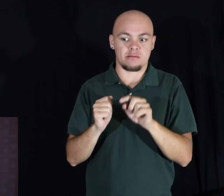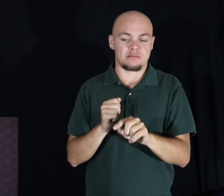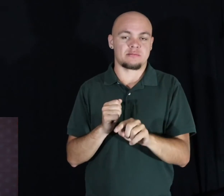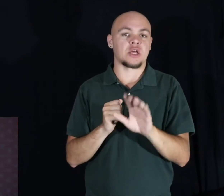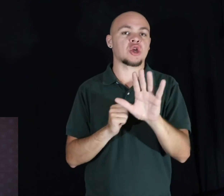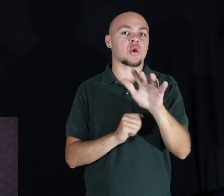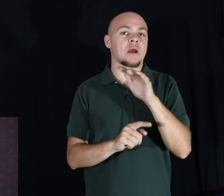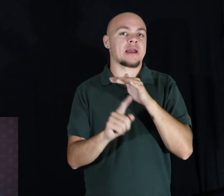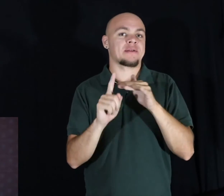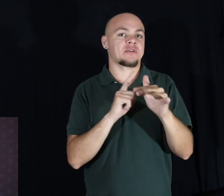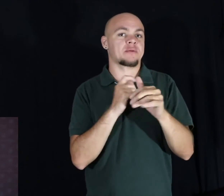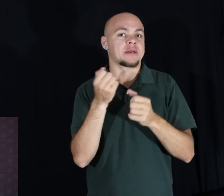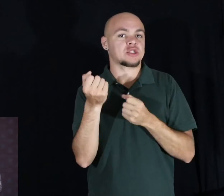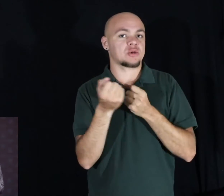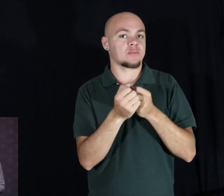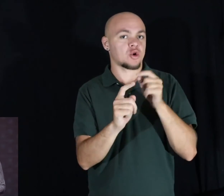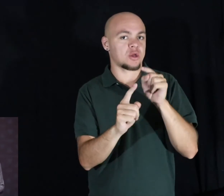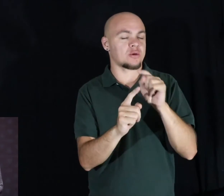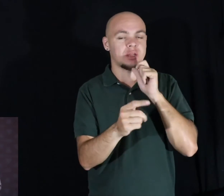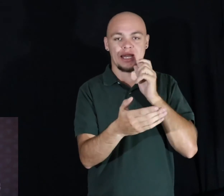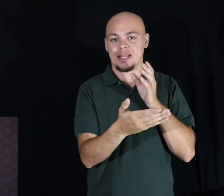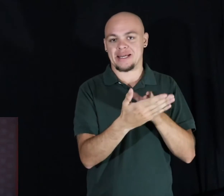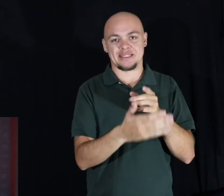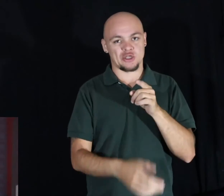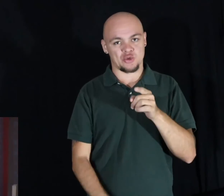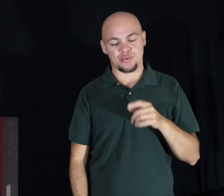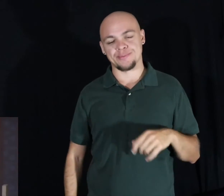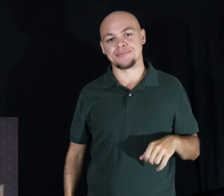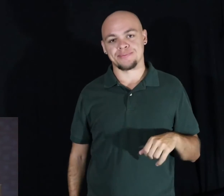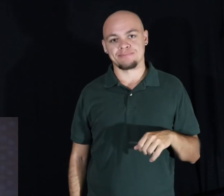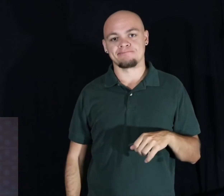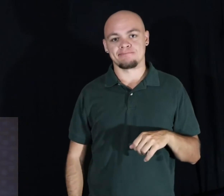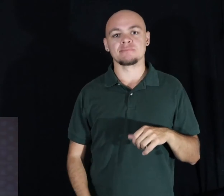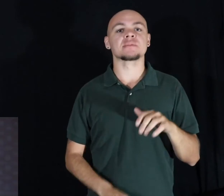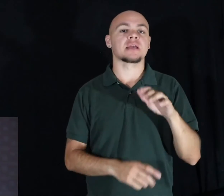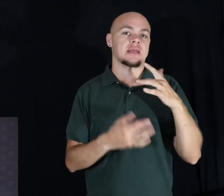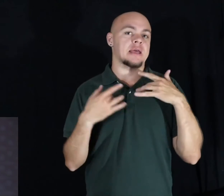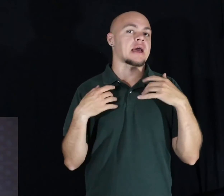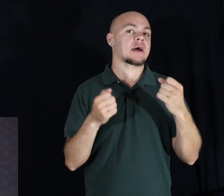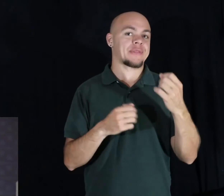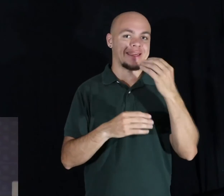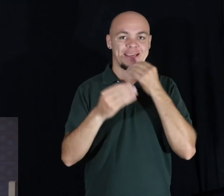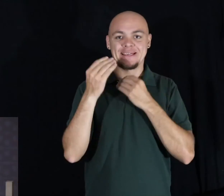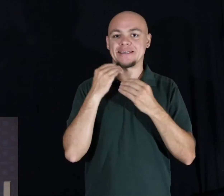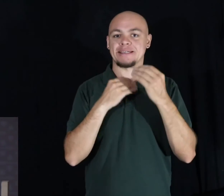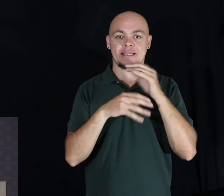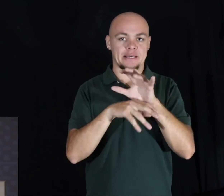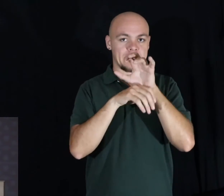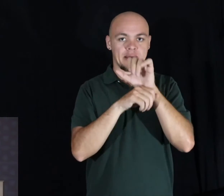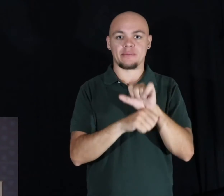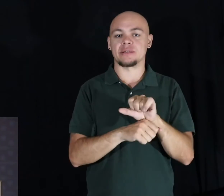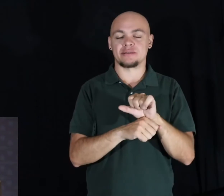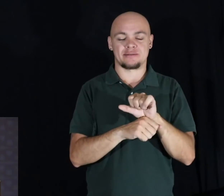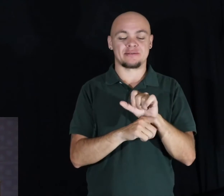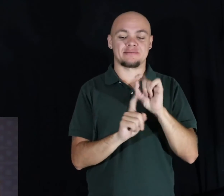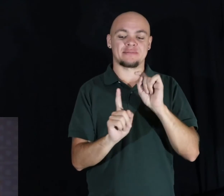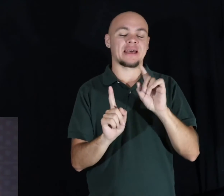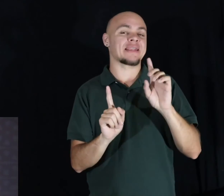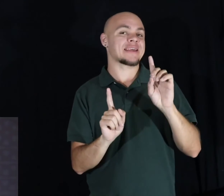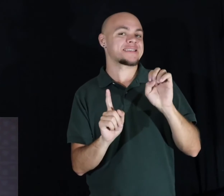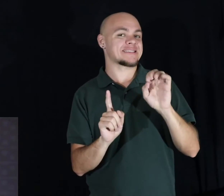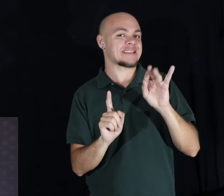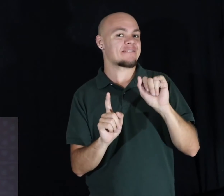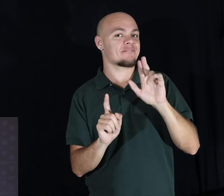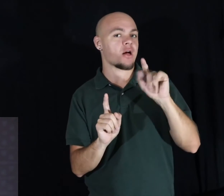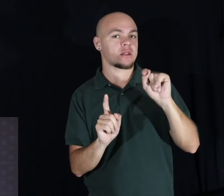make your environment work for you instead of against you. That's how you make healthy eating the default and not